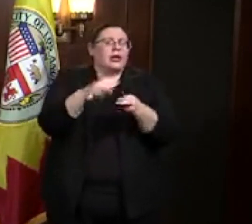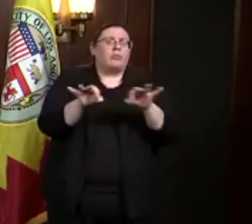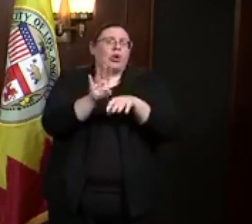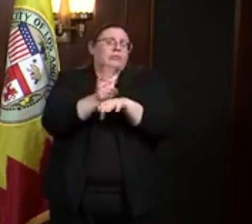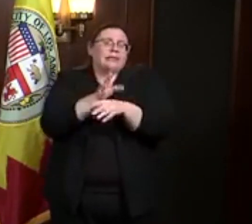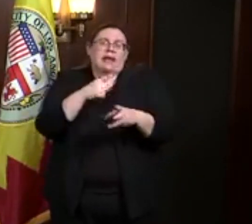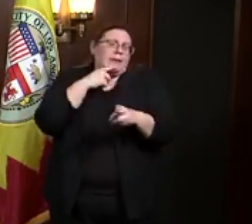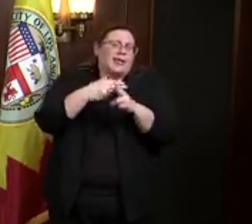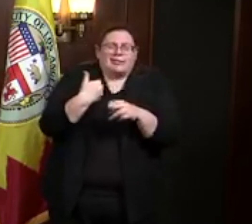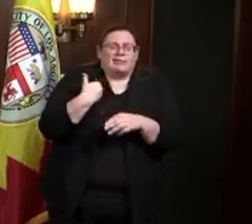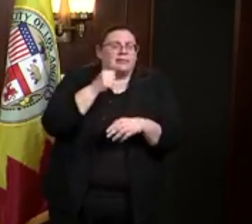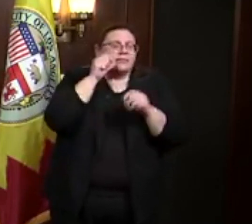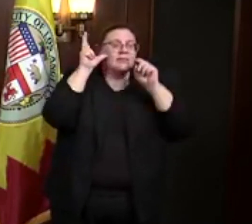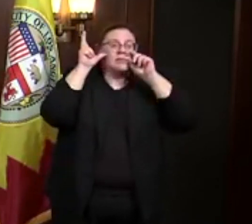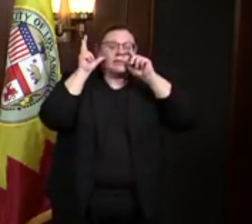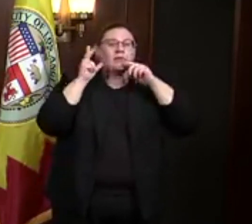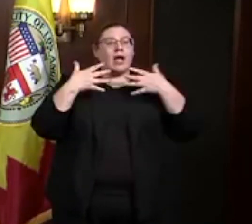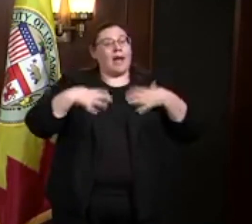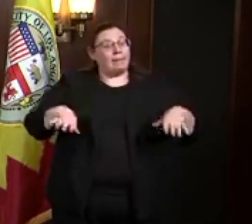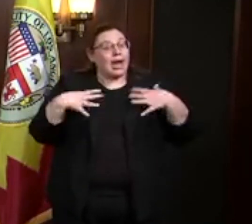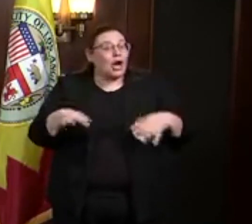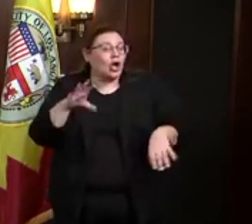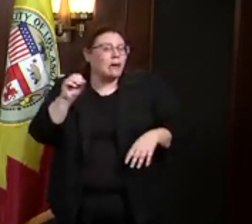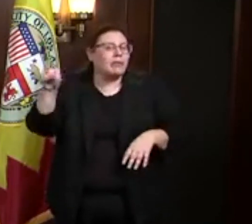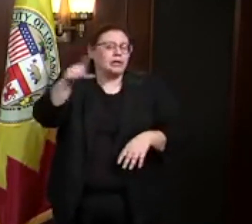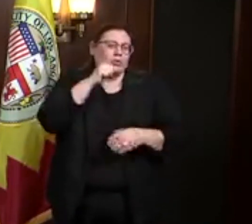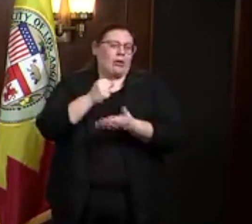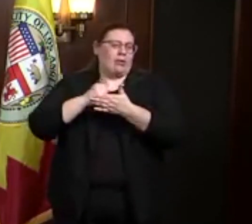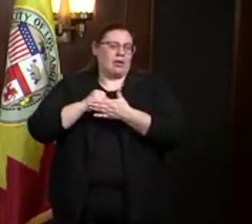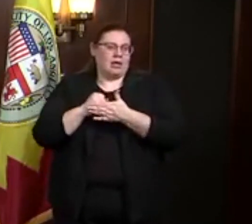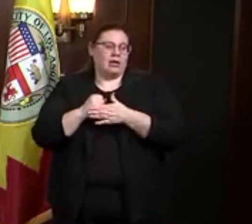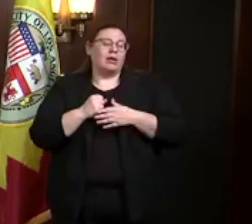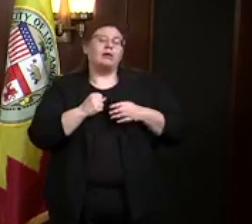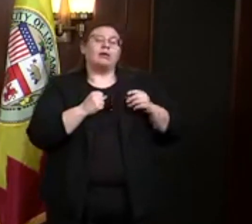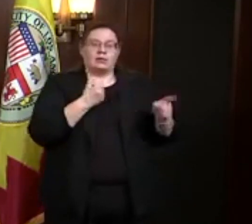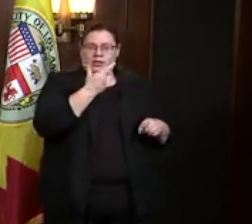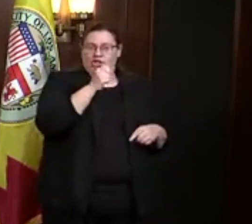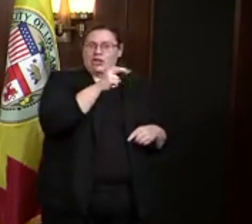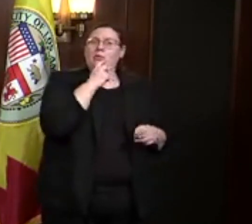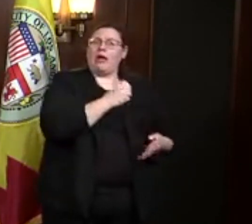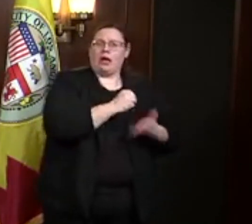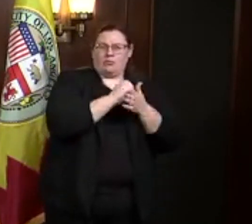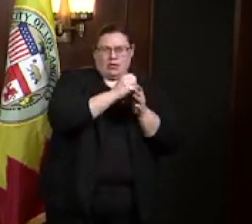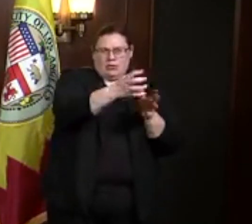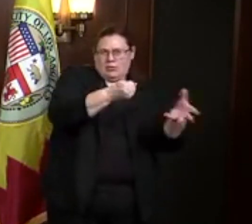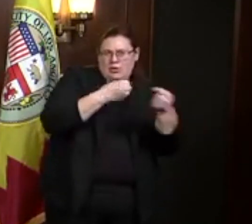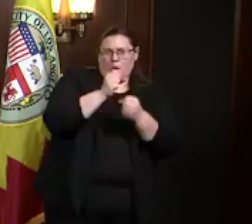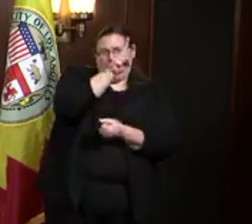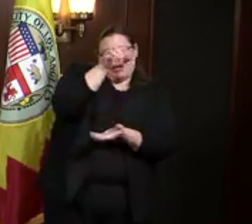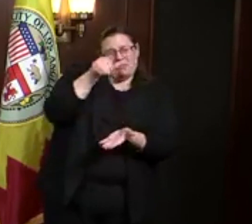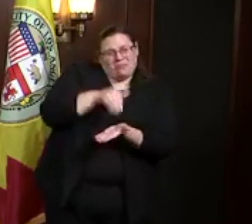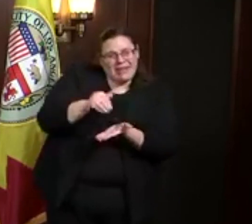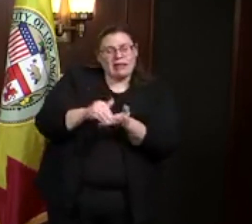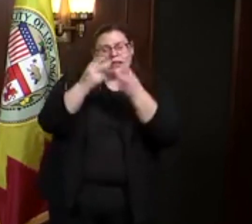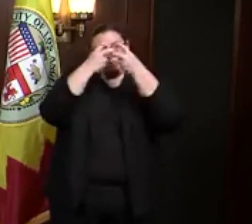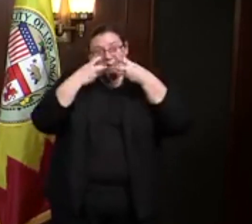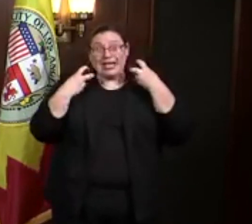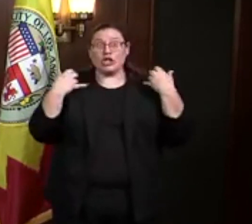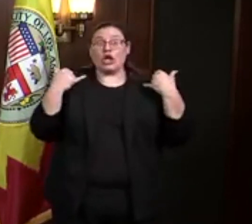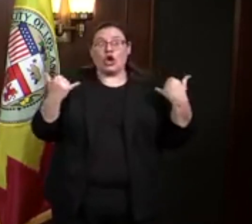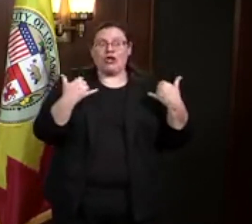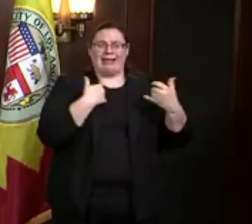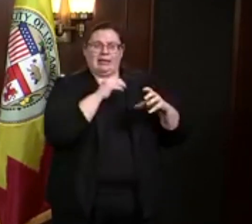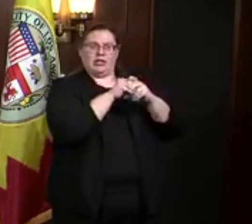mentioned a couple days ago from our apparel industry and others, he's going to help us manage the process of getting the one million masks currently in